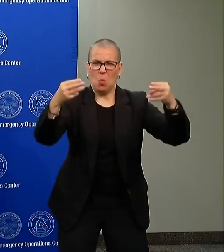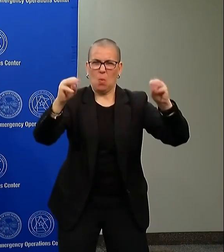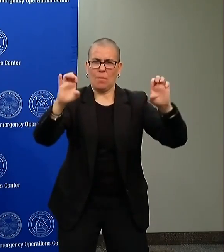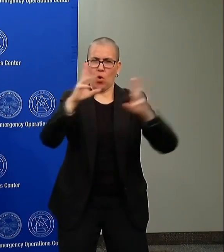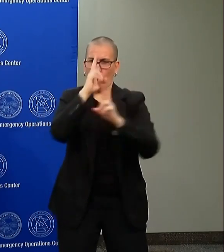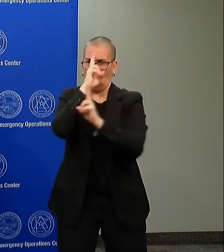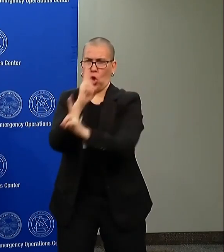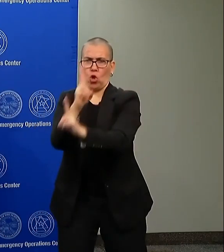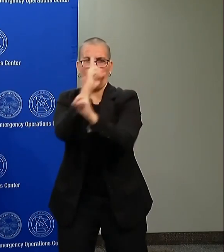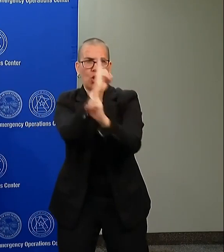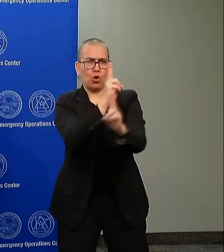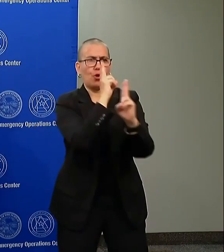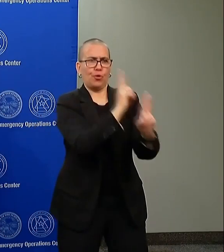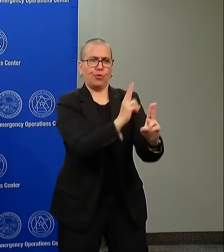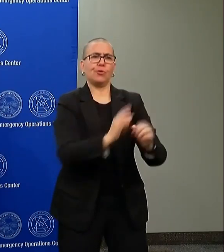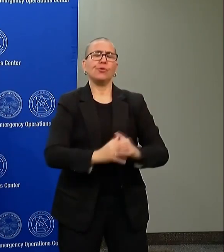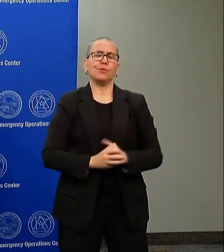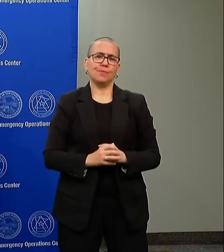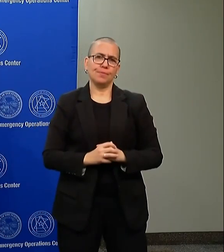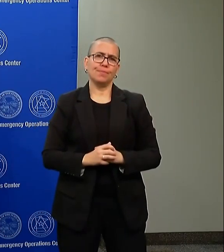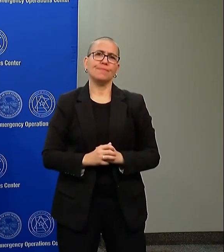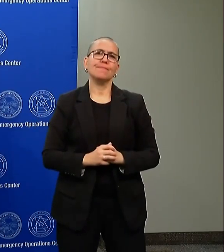executed.